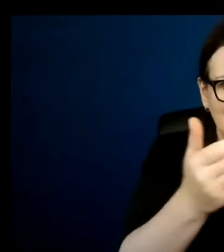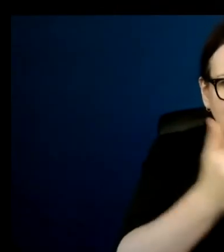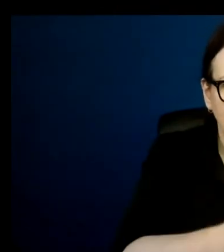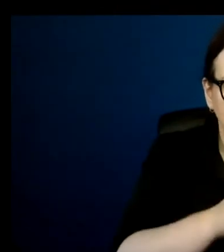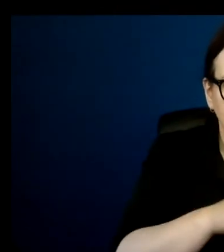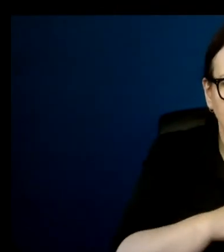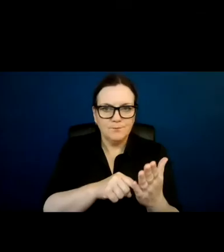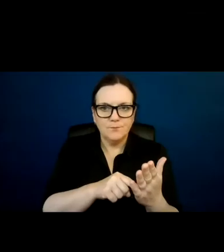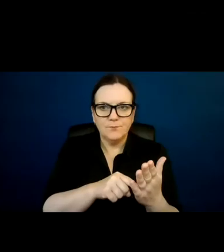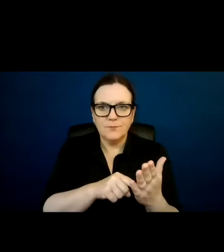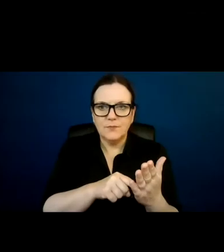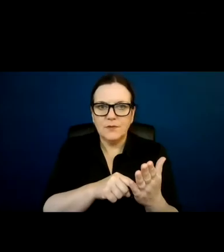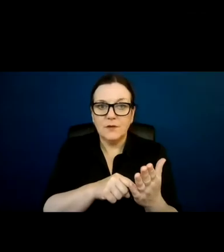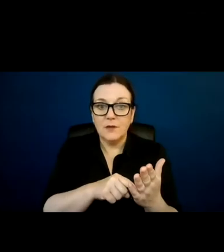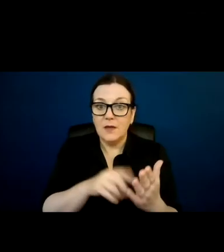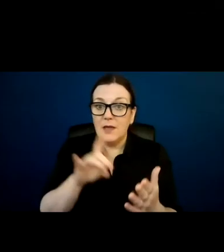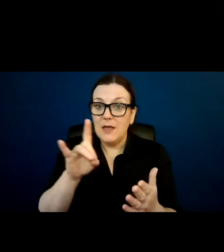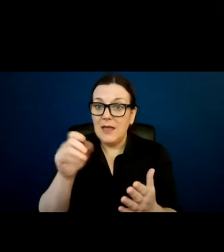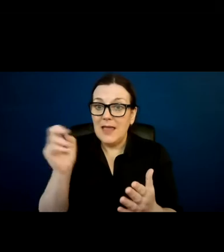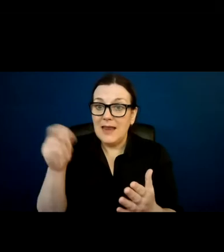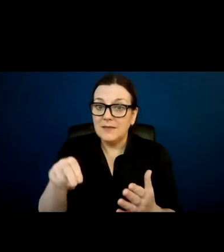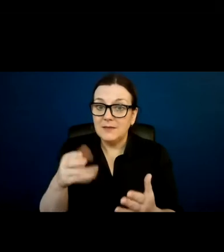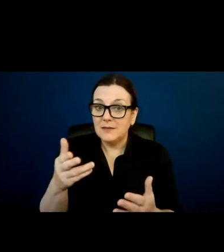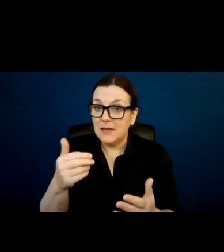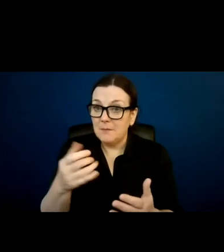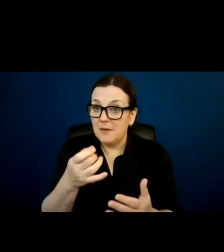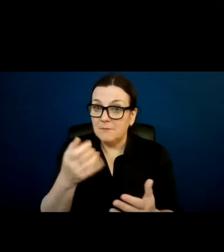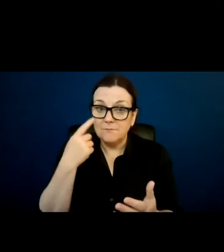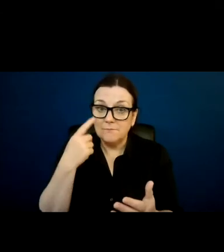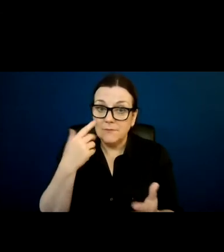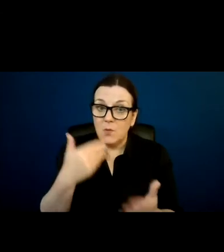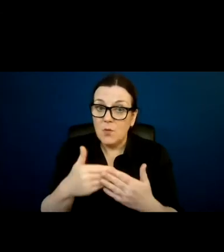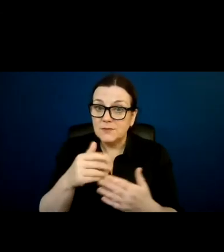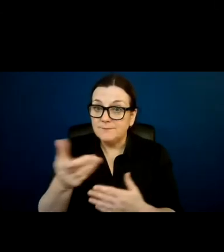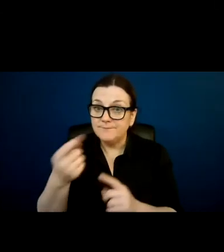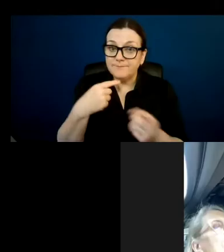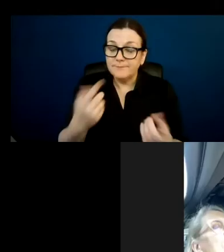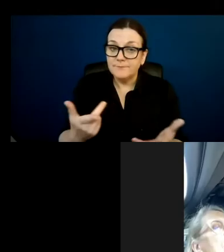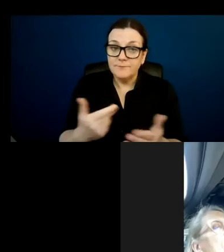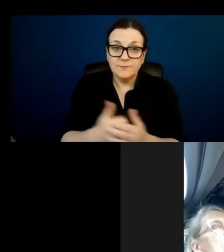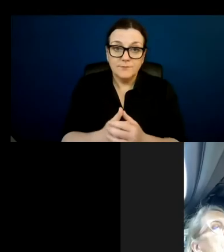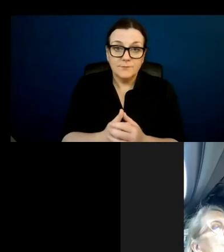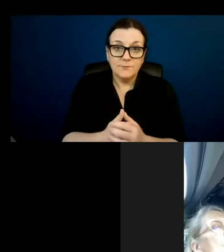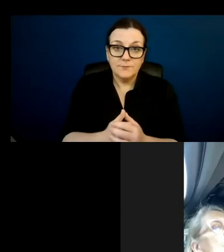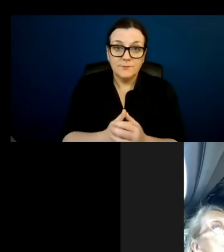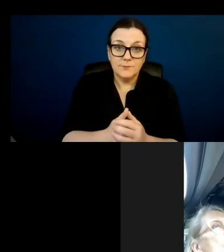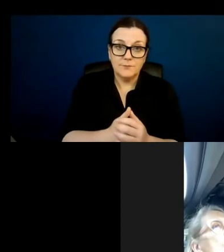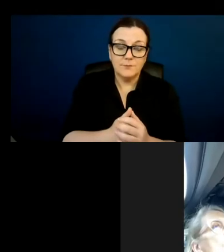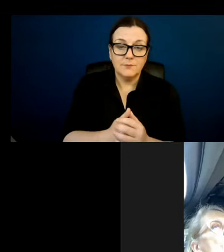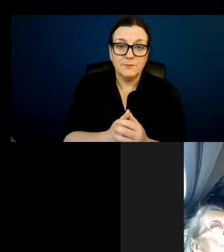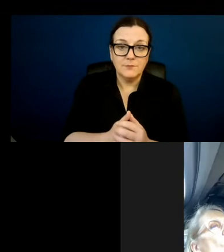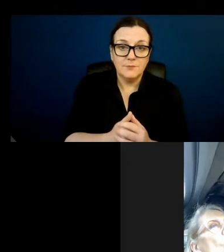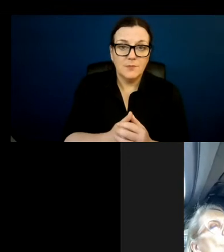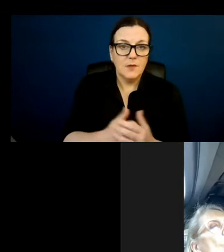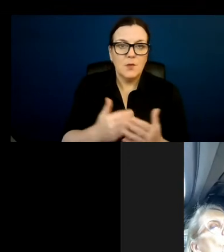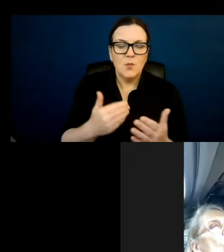Helen, can I move on to you, please, to ask you what support you've done with your friends who are involved compared to